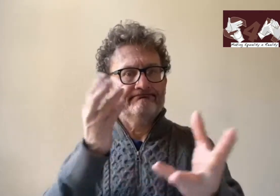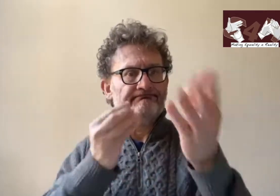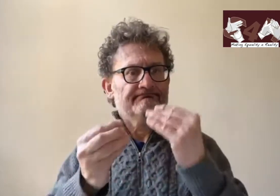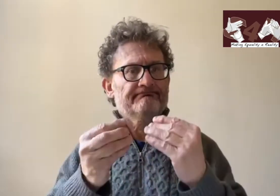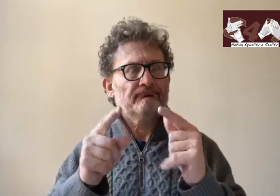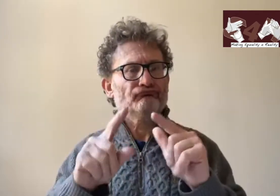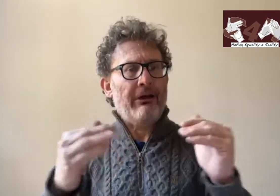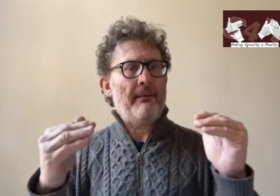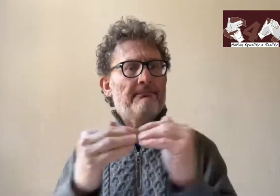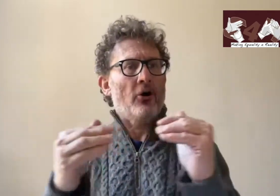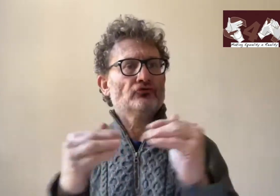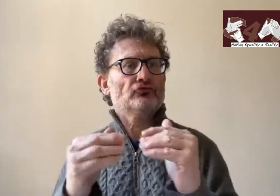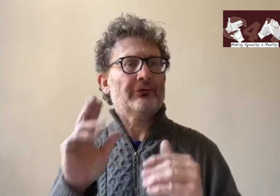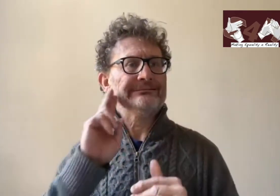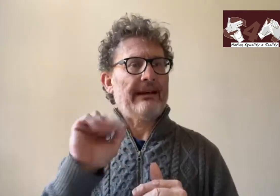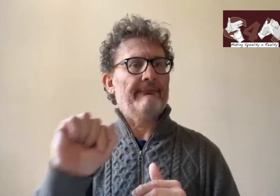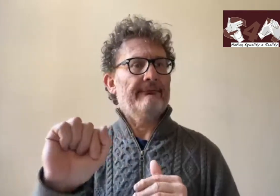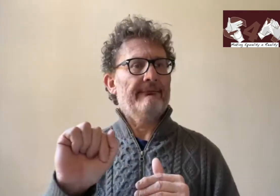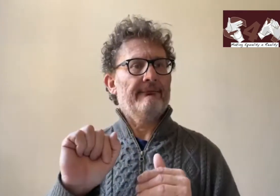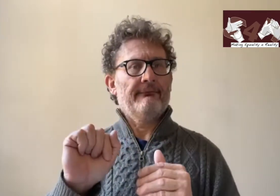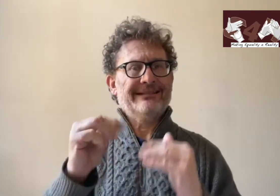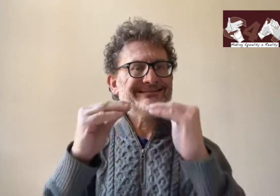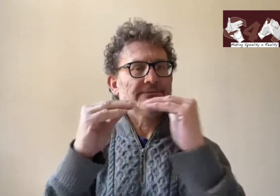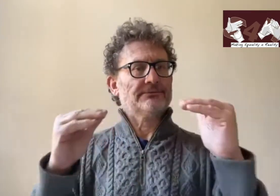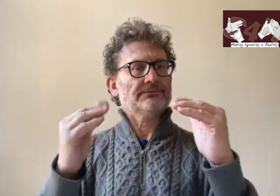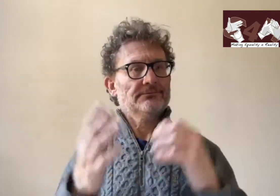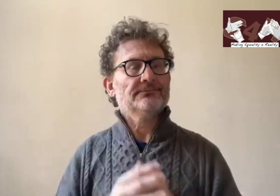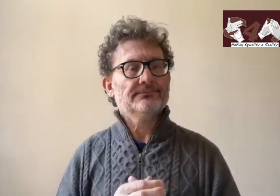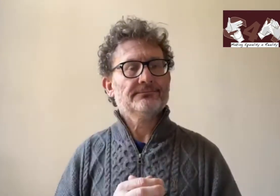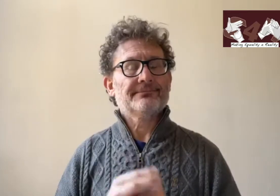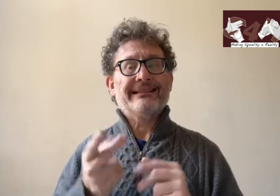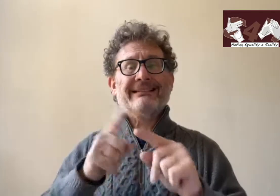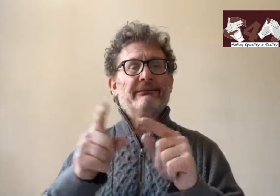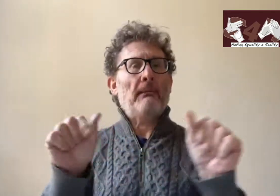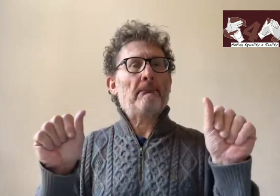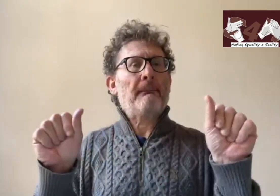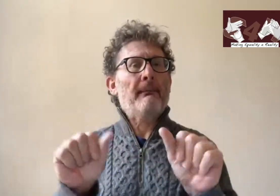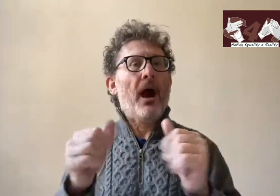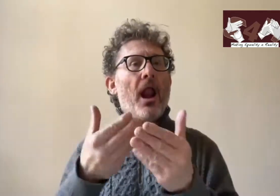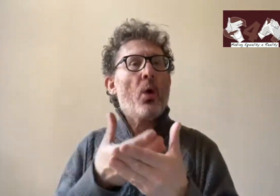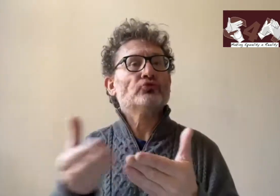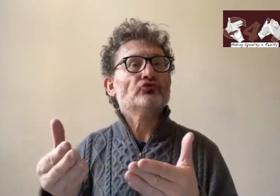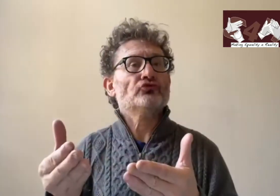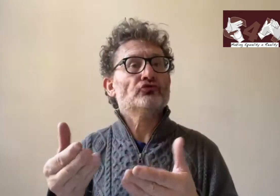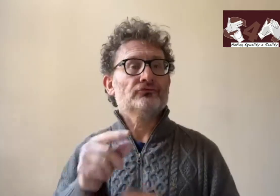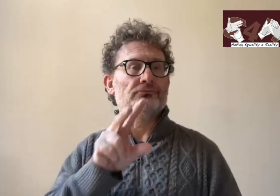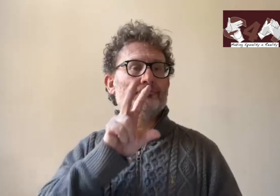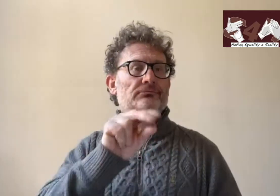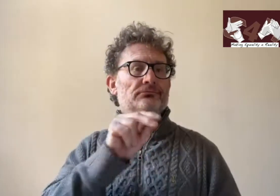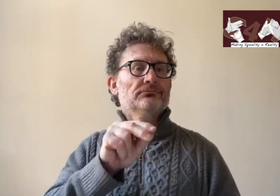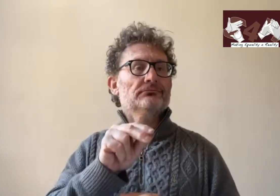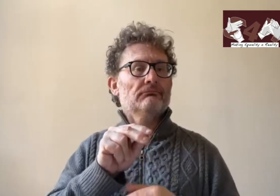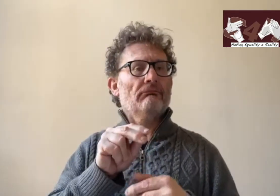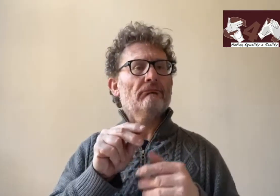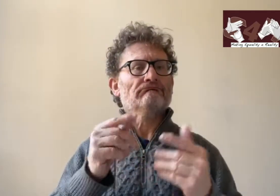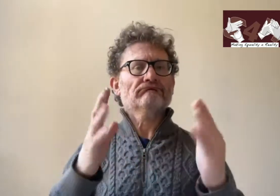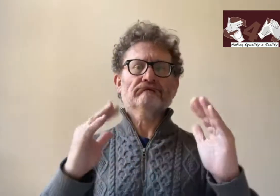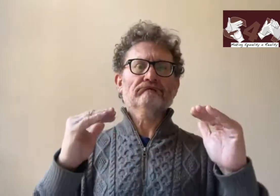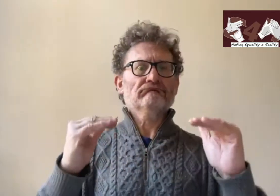through appropriate training how to really match the level of language that's being used by deaf person because that can vary. mean someone who's professionally